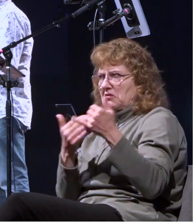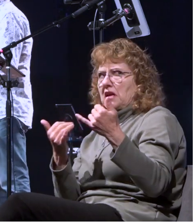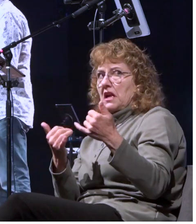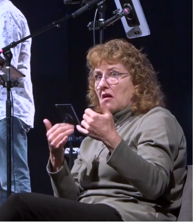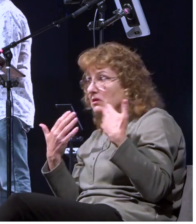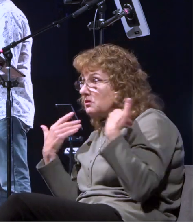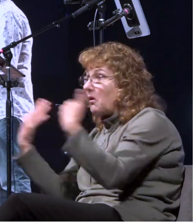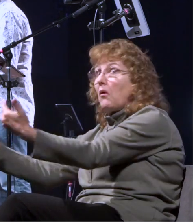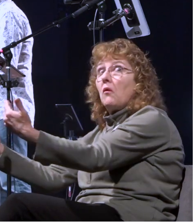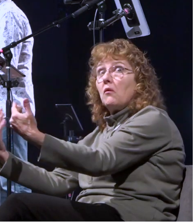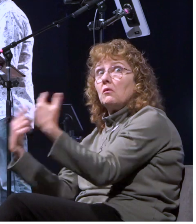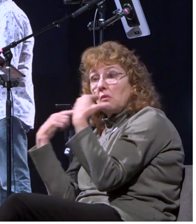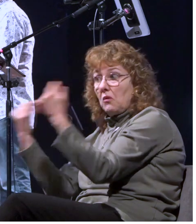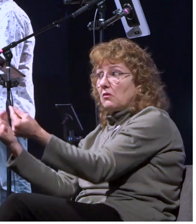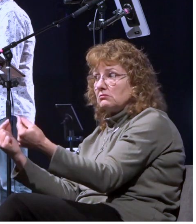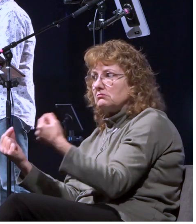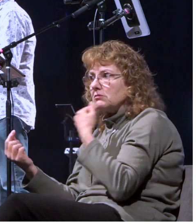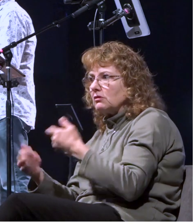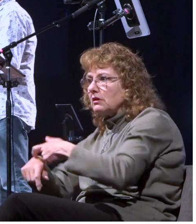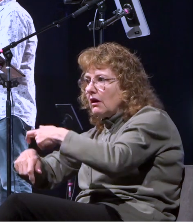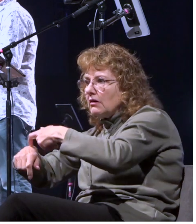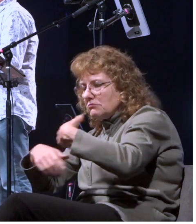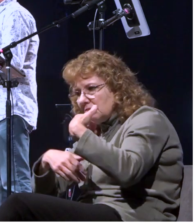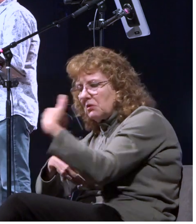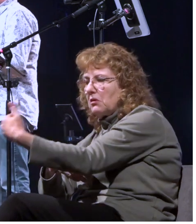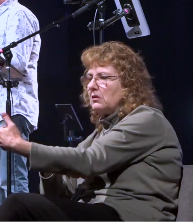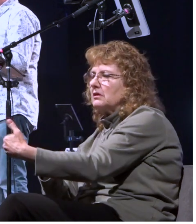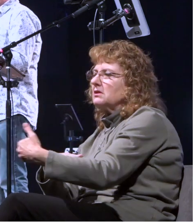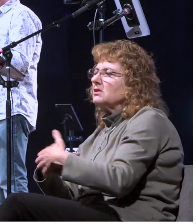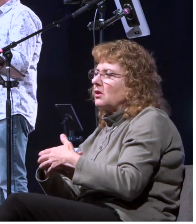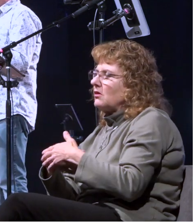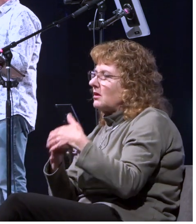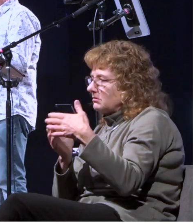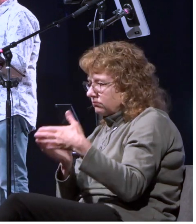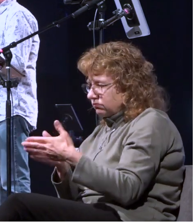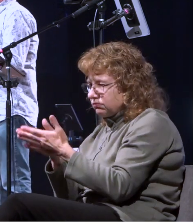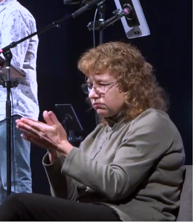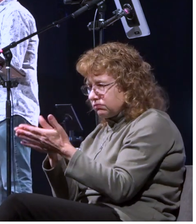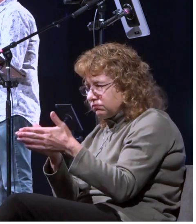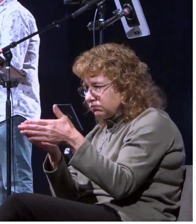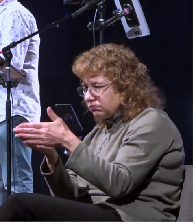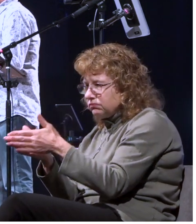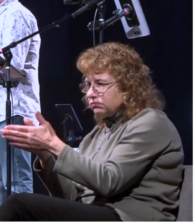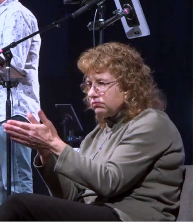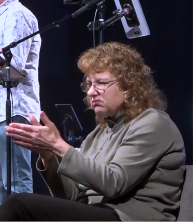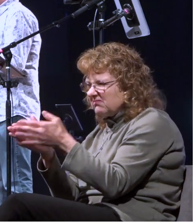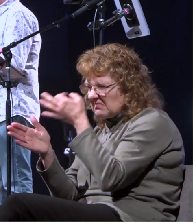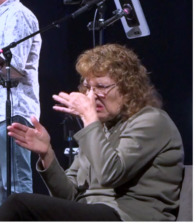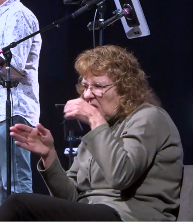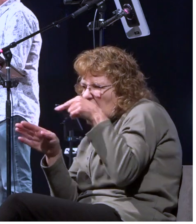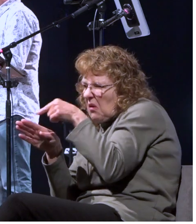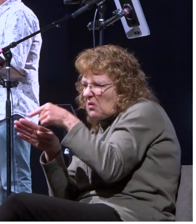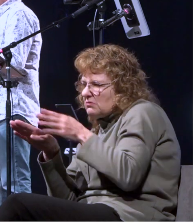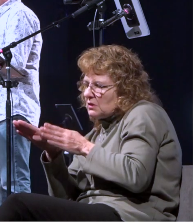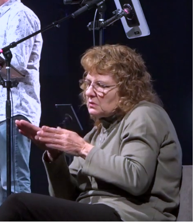this uh putting out to sea they sailed close by crete but long at not long after a